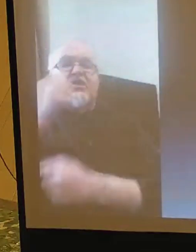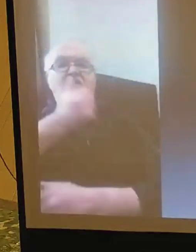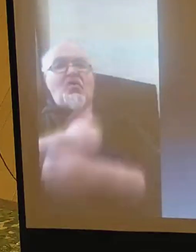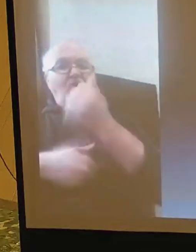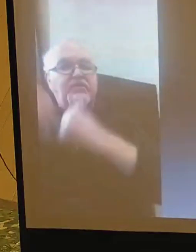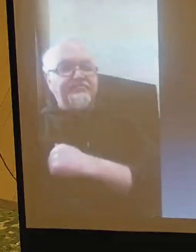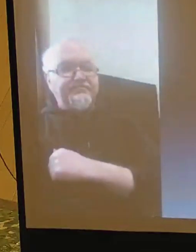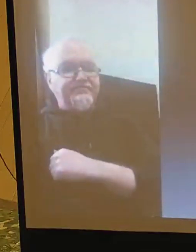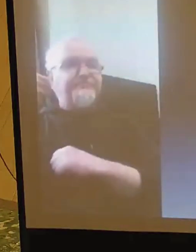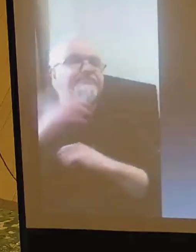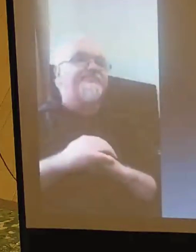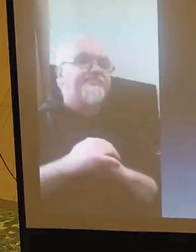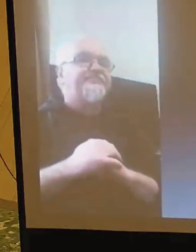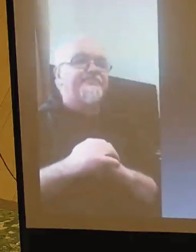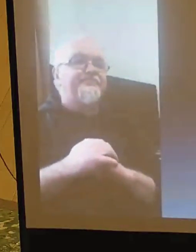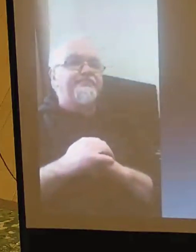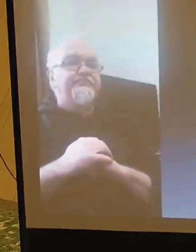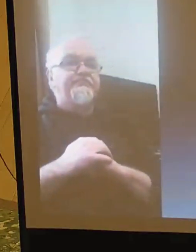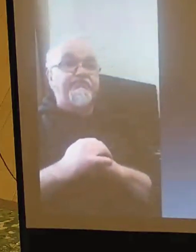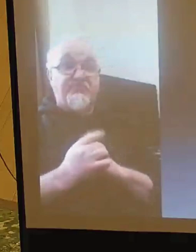Did they want?